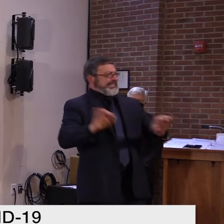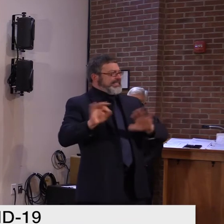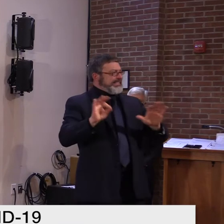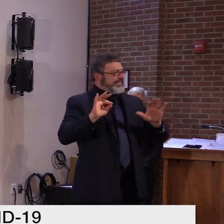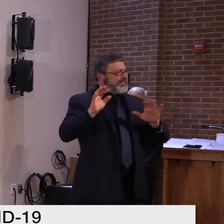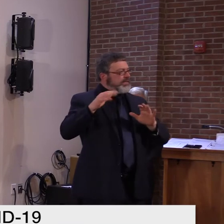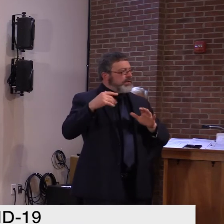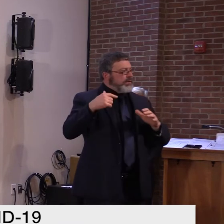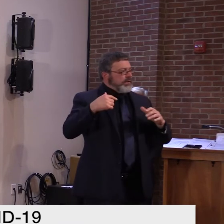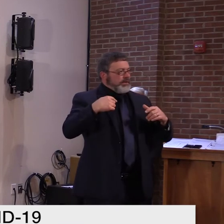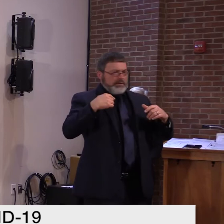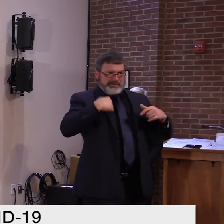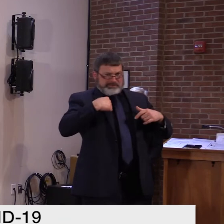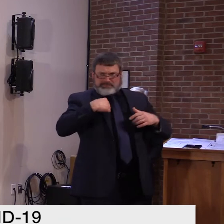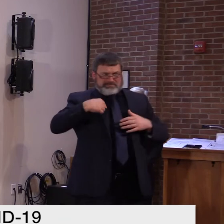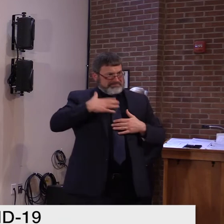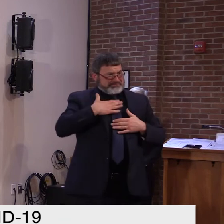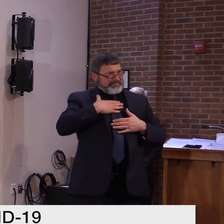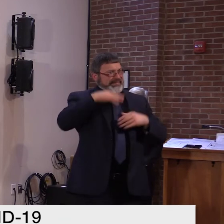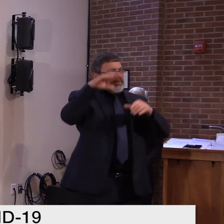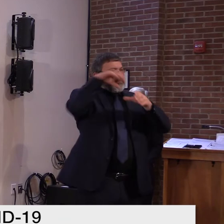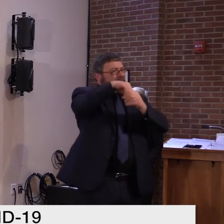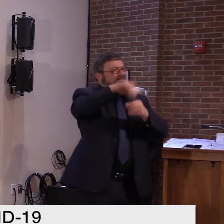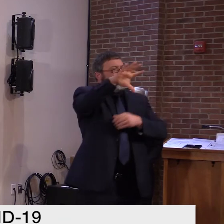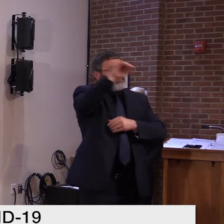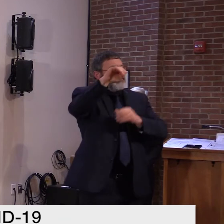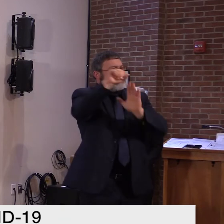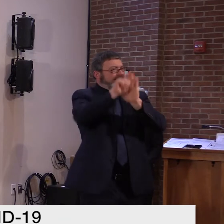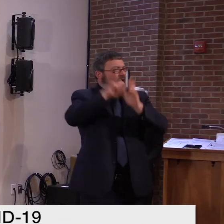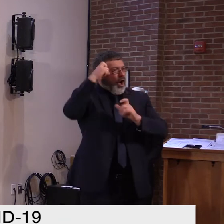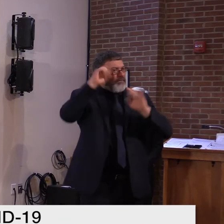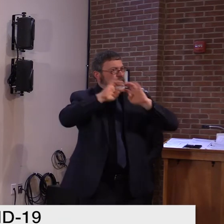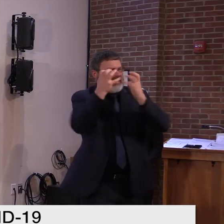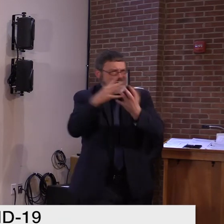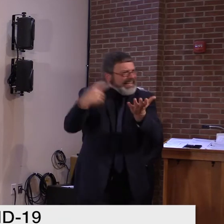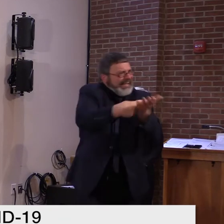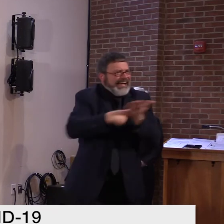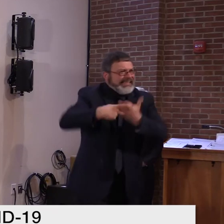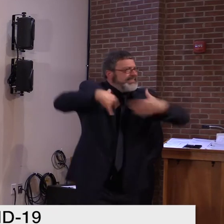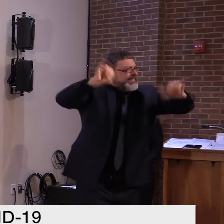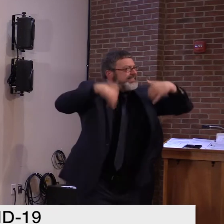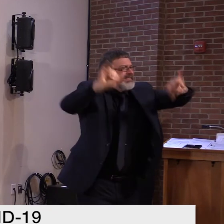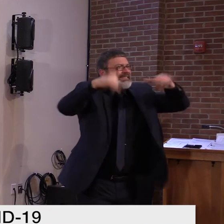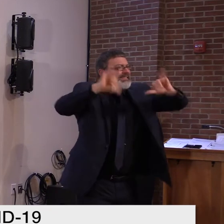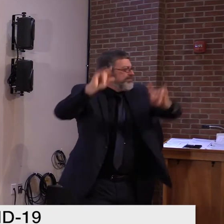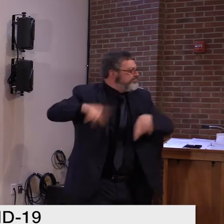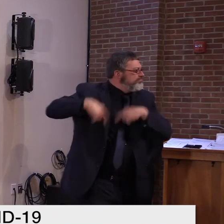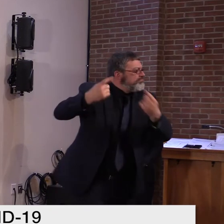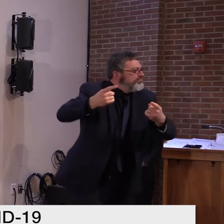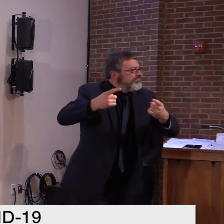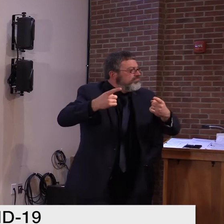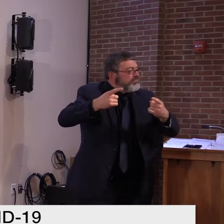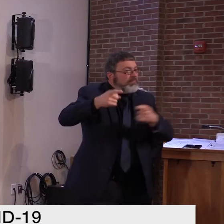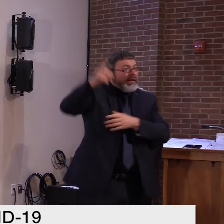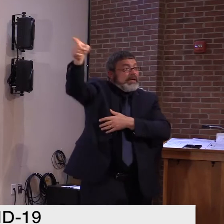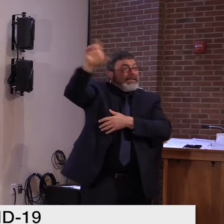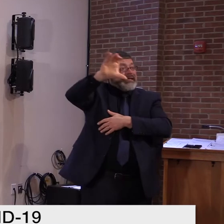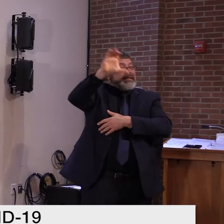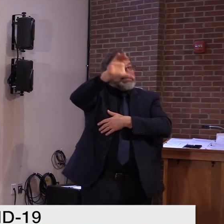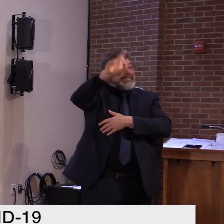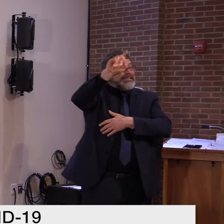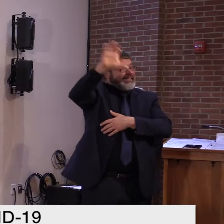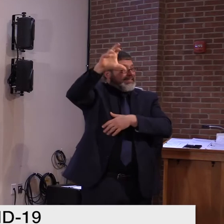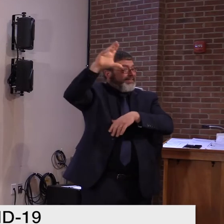CDC, the CDC is still there and they're still doing their part. So I just want for monitors to understand